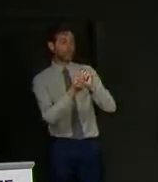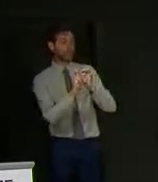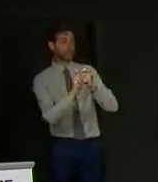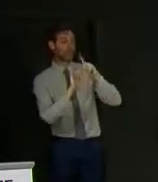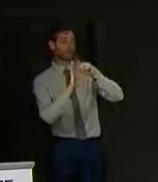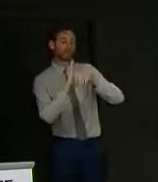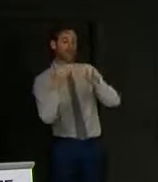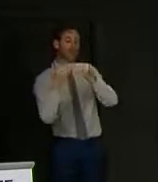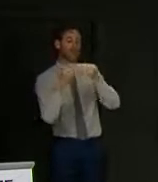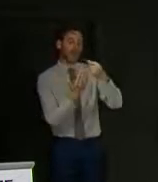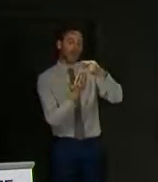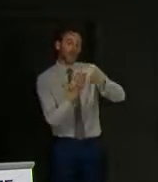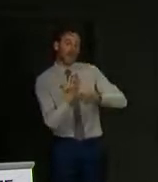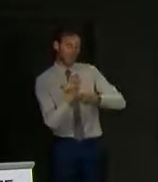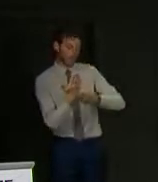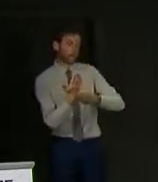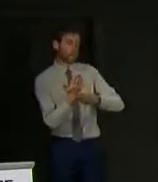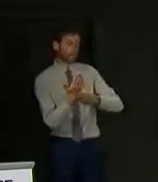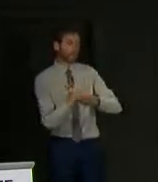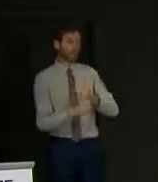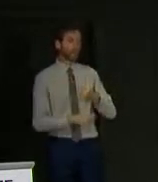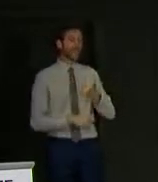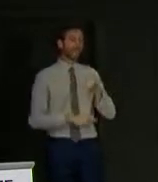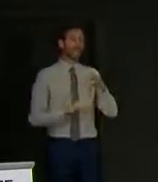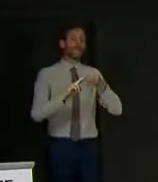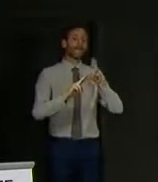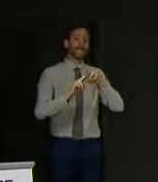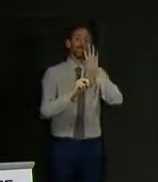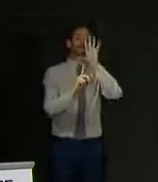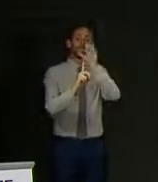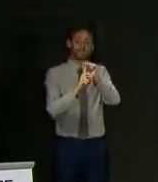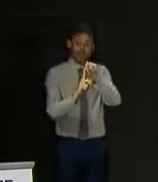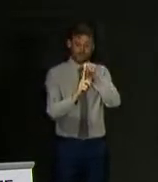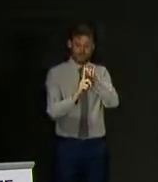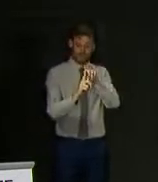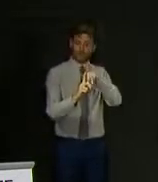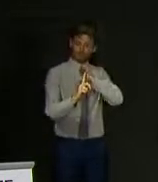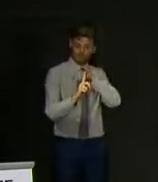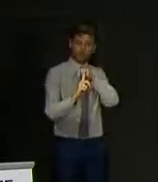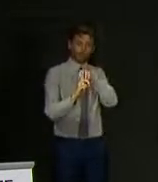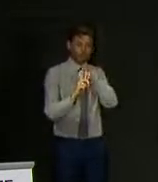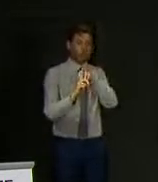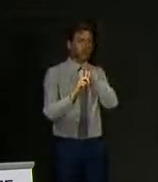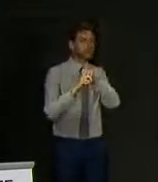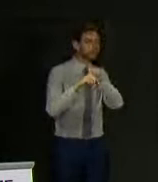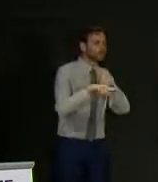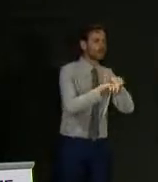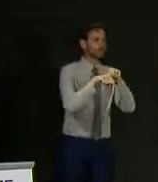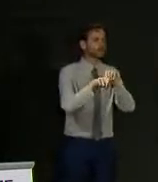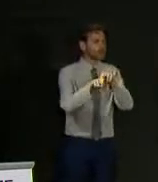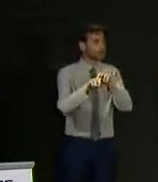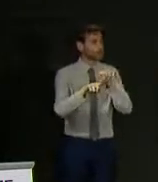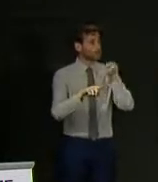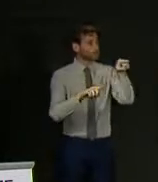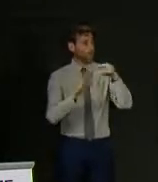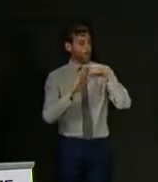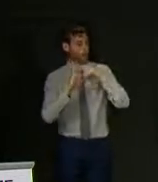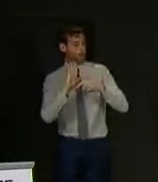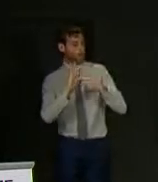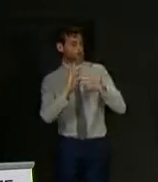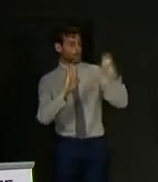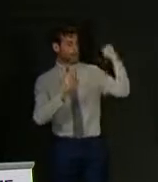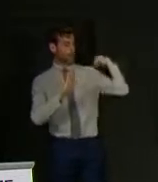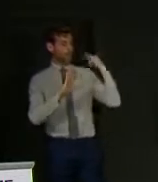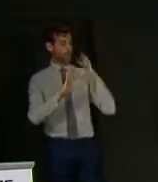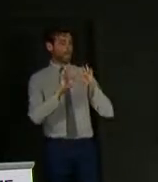will be contacted after someone has tested positive for coronavirus so that they're now different to that which was in operation in late February, early